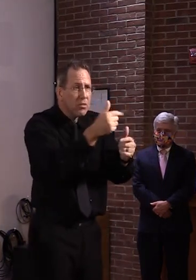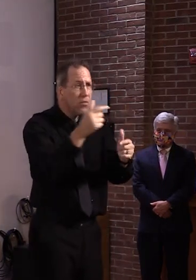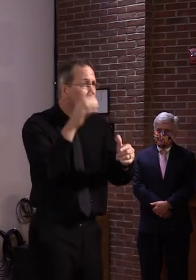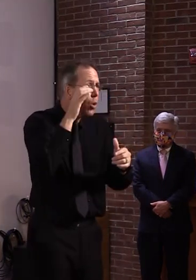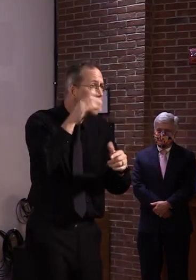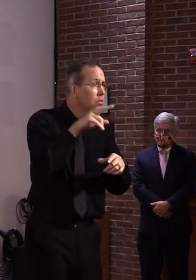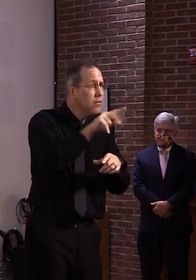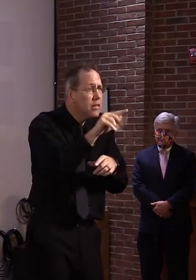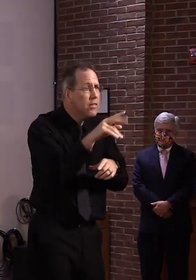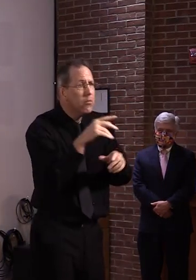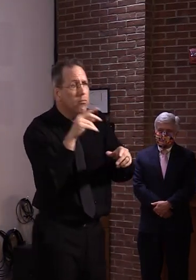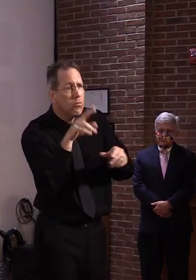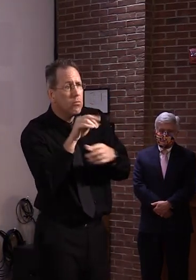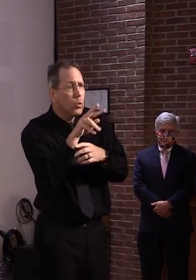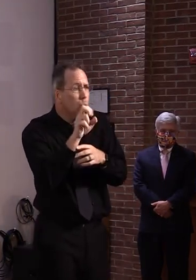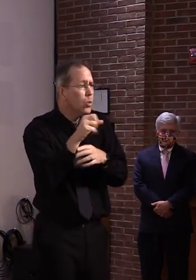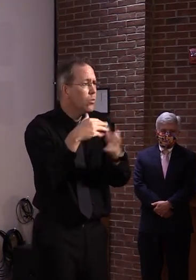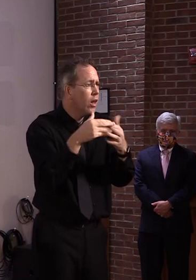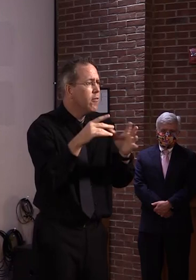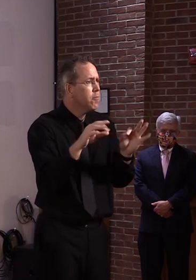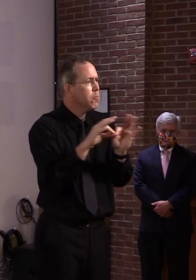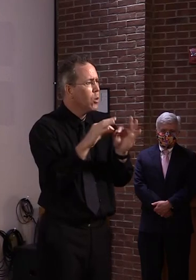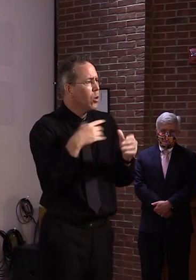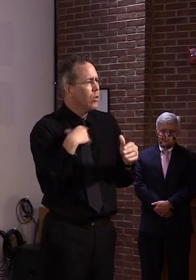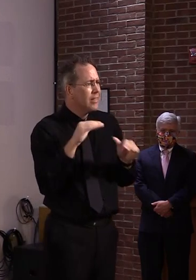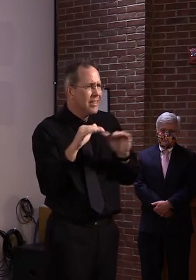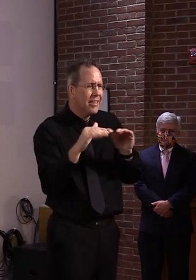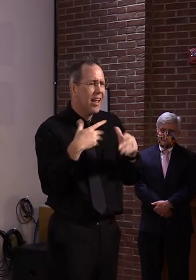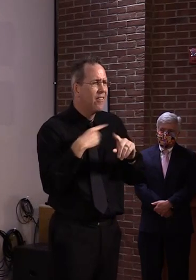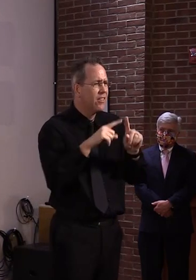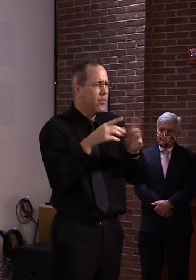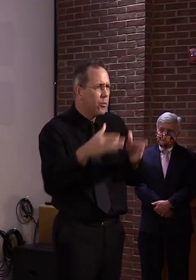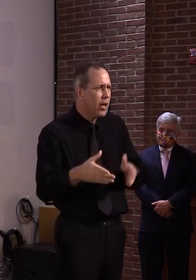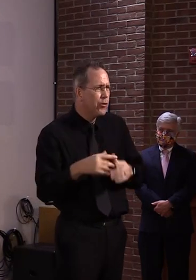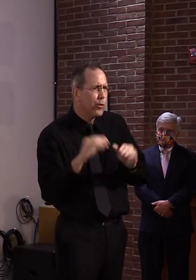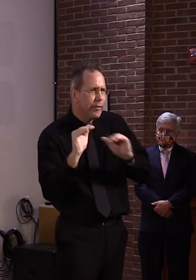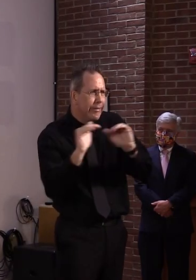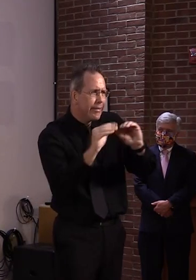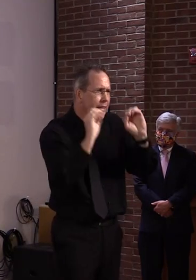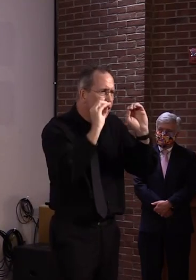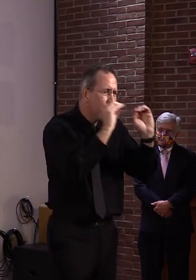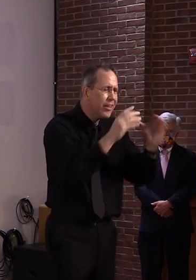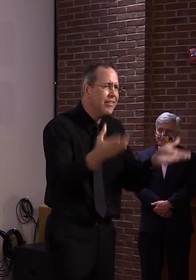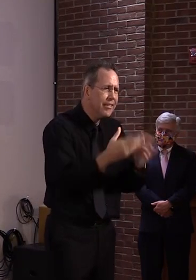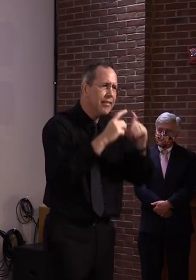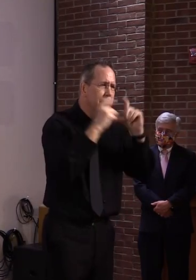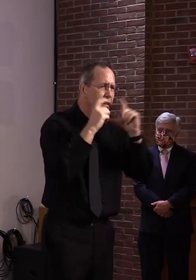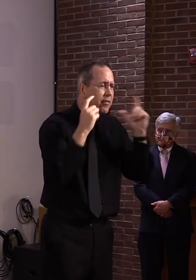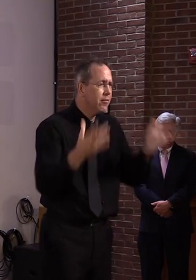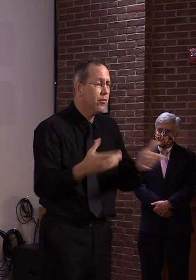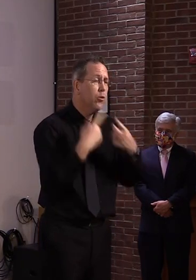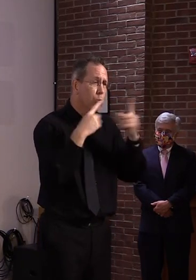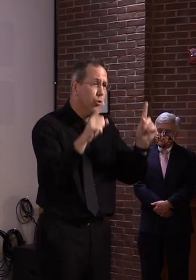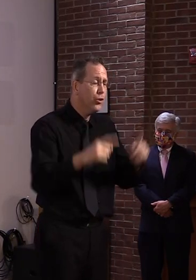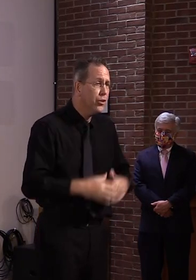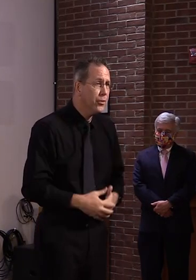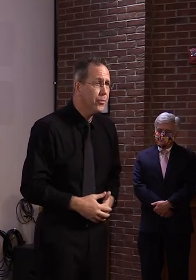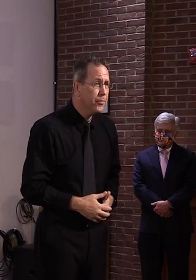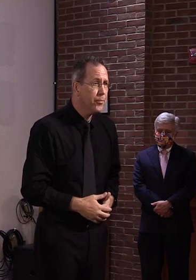Yeah, thank you. It's funny that you mentioned cigarette or tobacco cessation